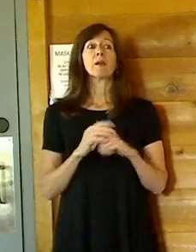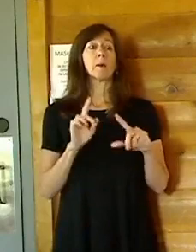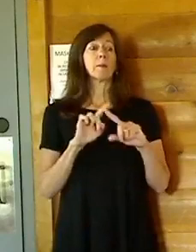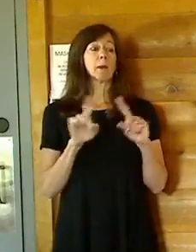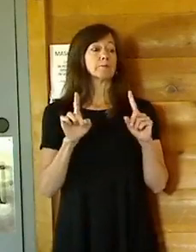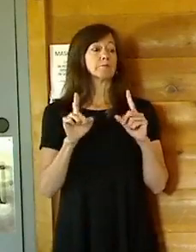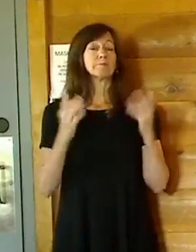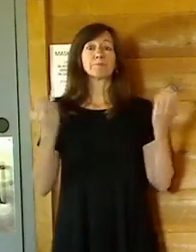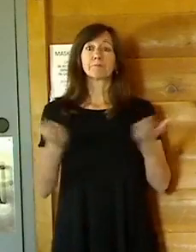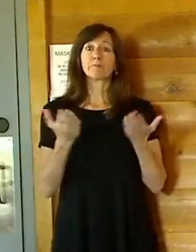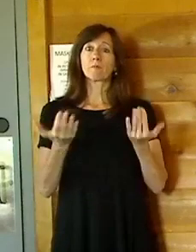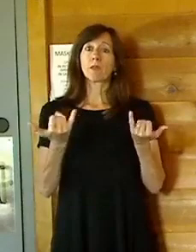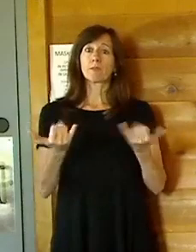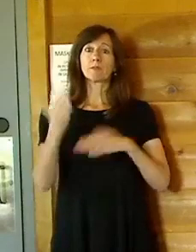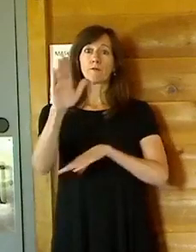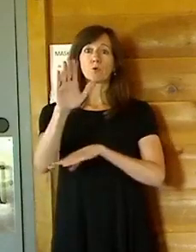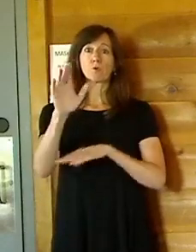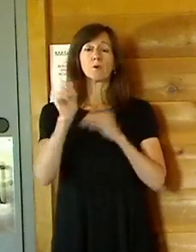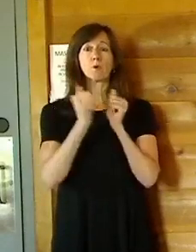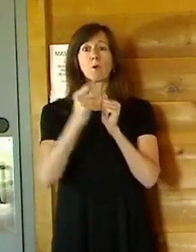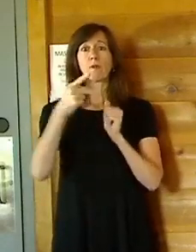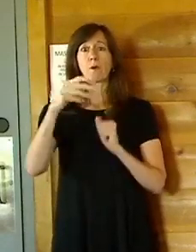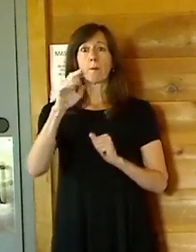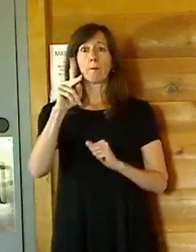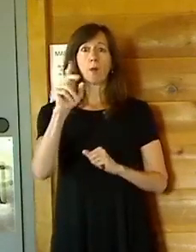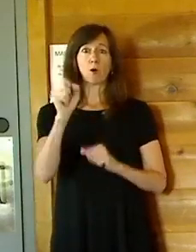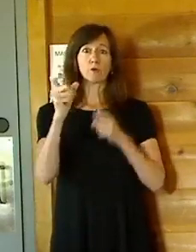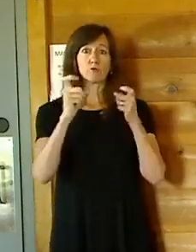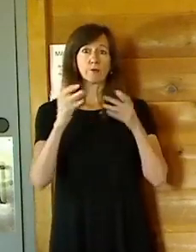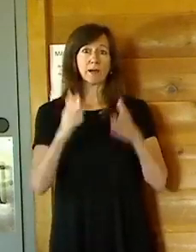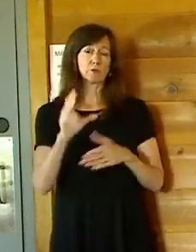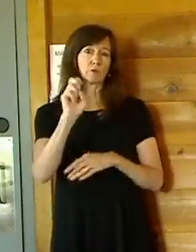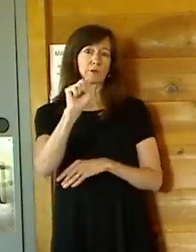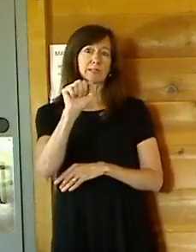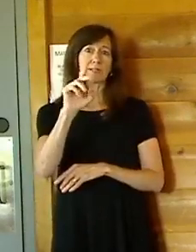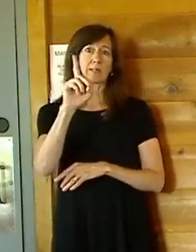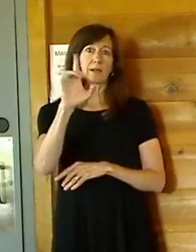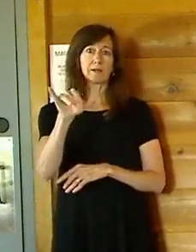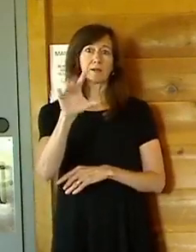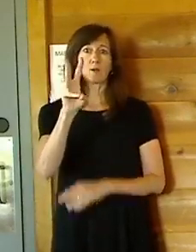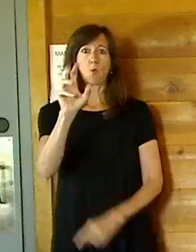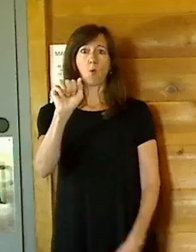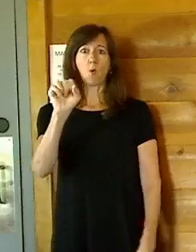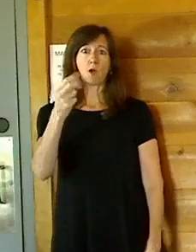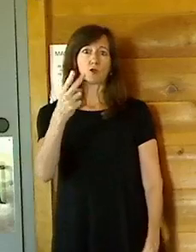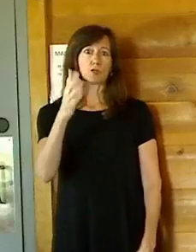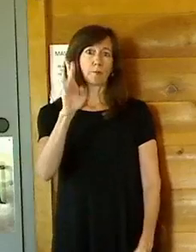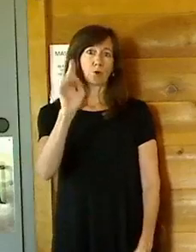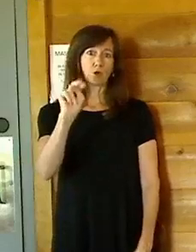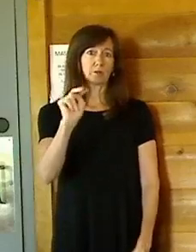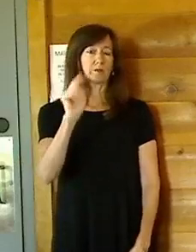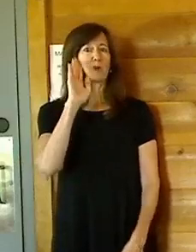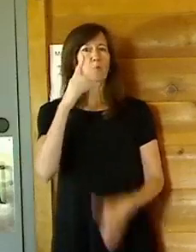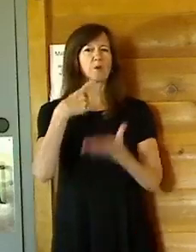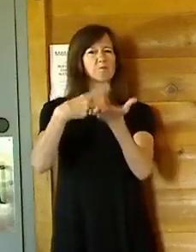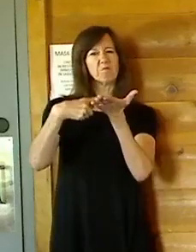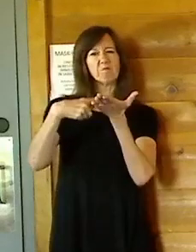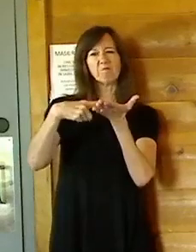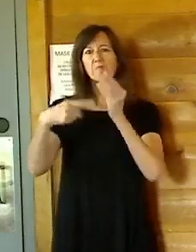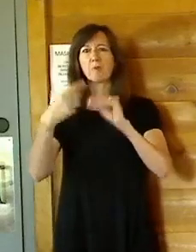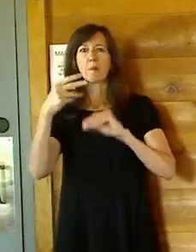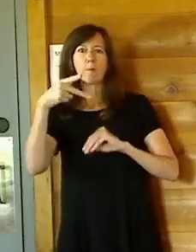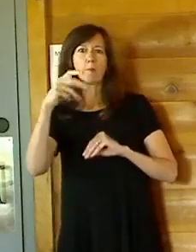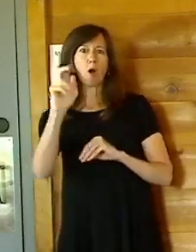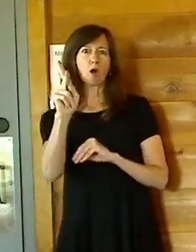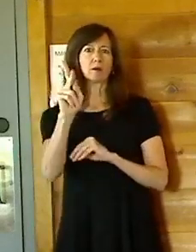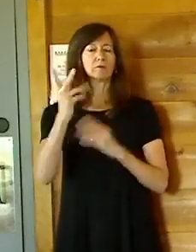this afternoon with Parks Director Sandy Washburn. We're going to get to some of the park activity going on in Dutchess County, lot